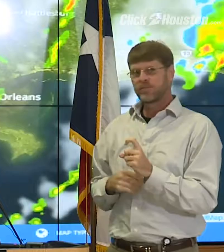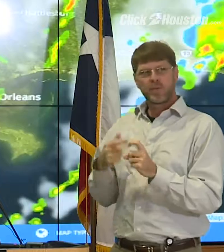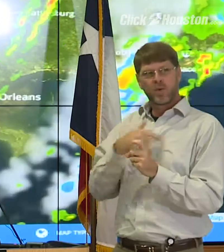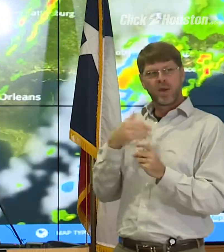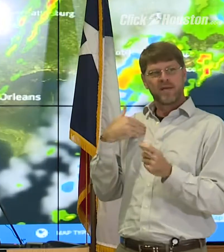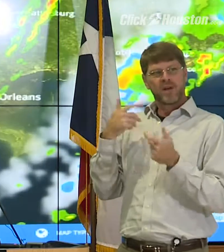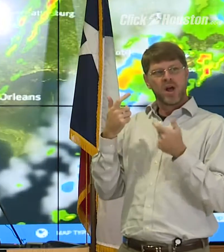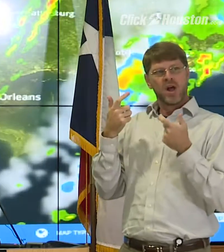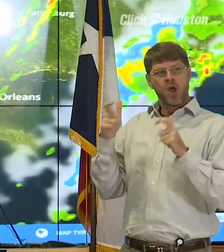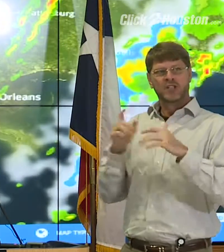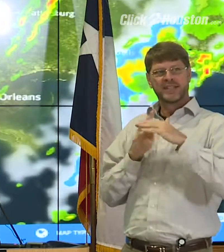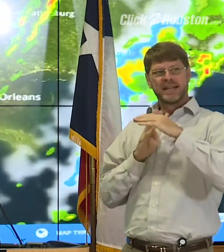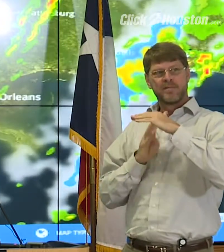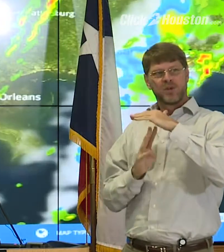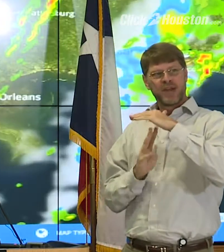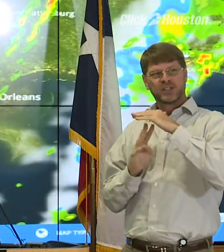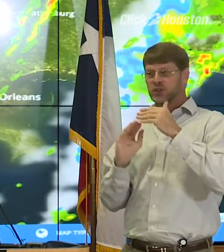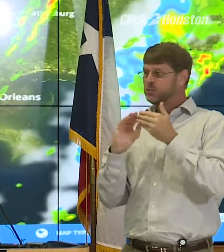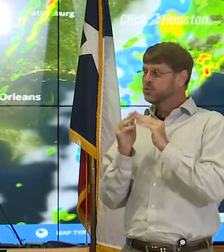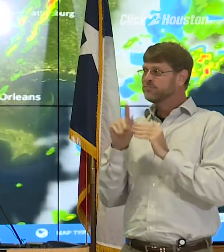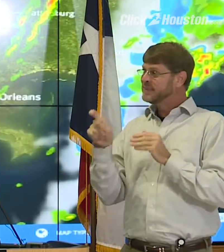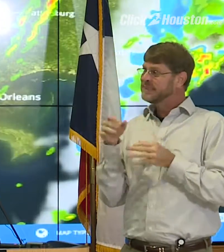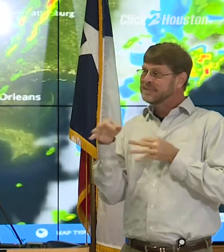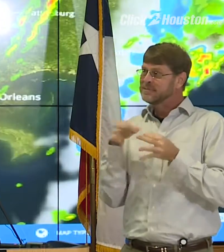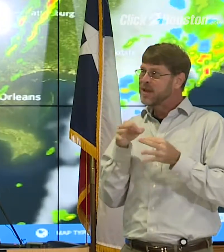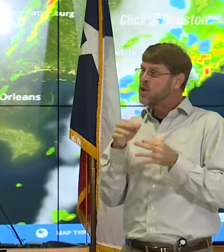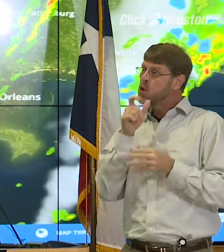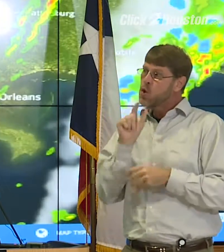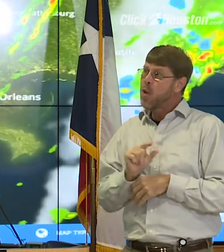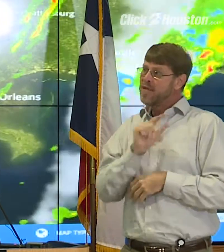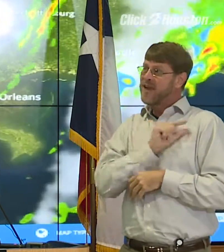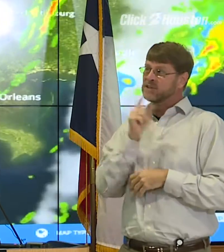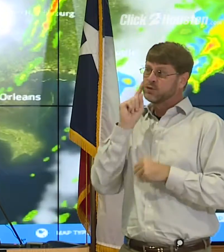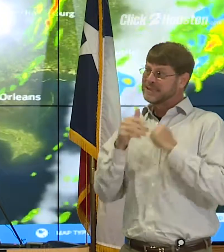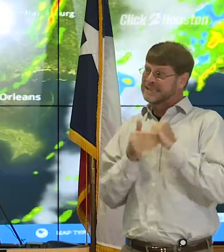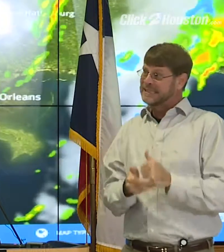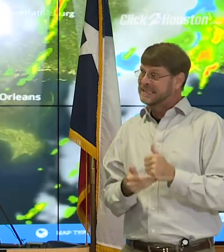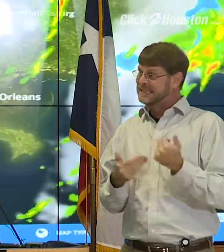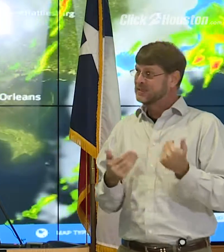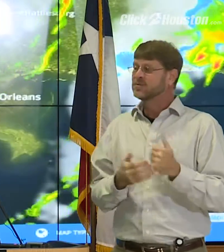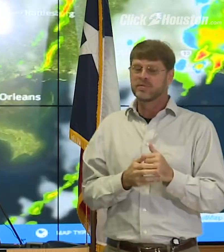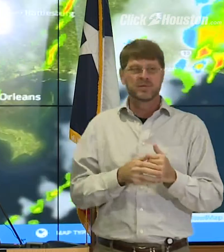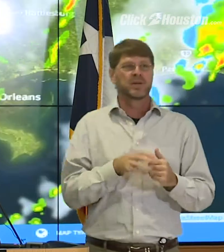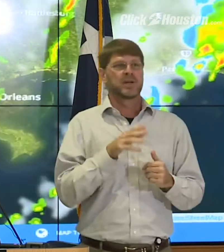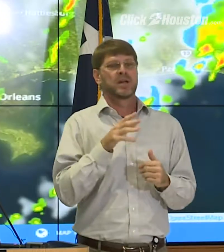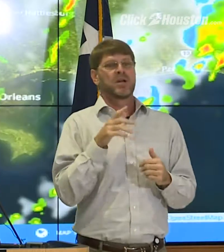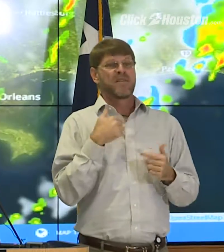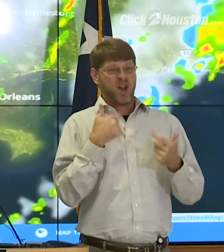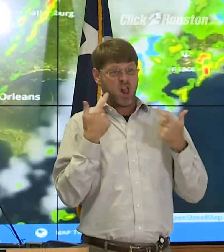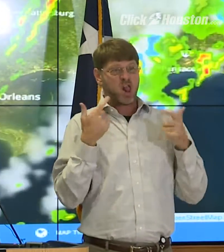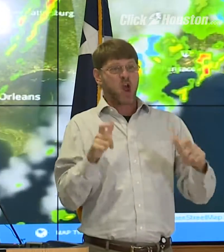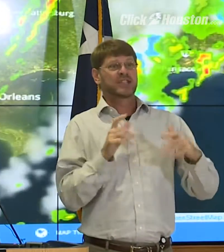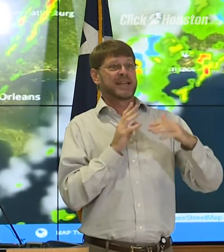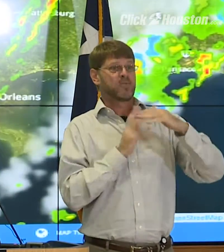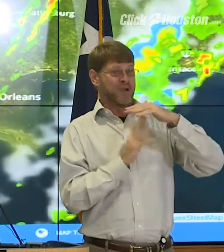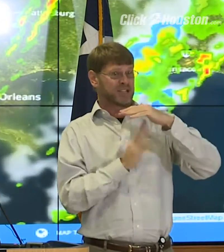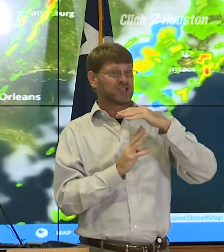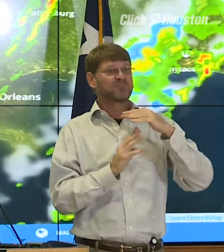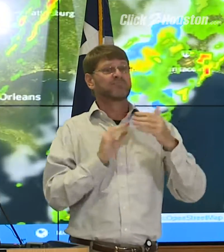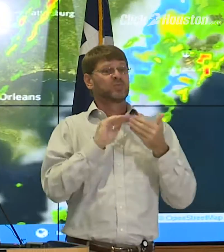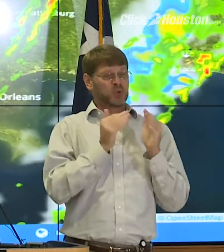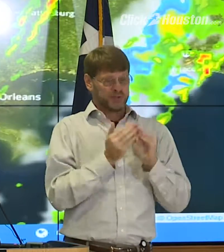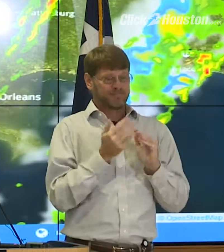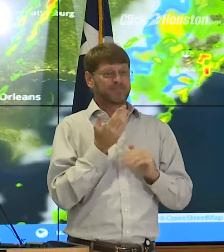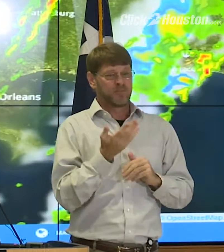We have a large immigrant community. Can you explain who qualifies for assistance? Okay, the question is, we have a large immigrant